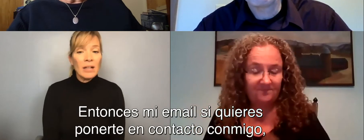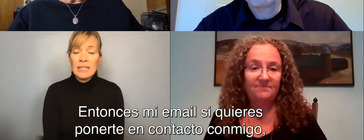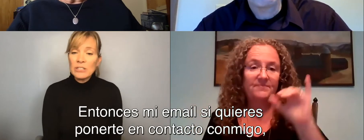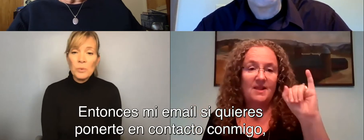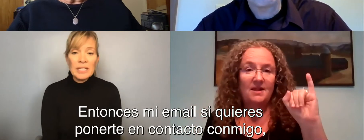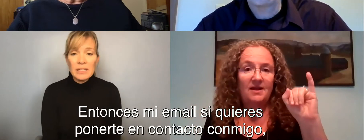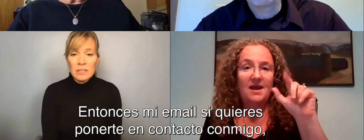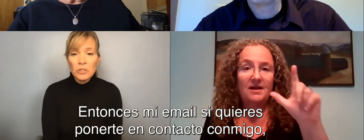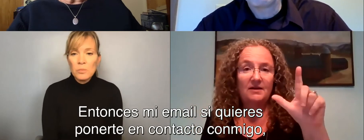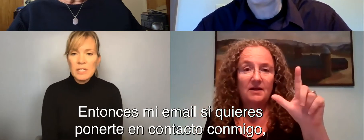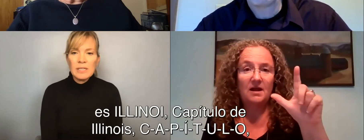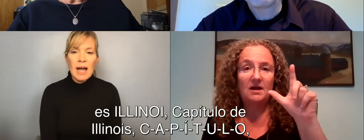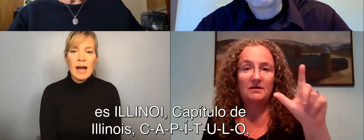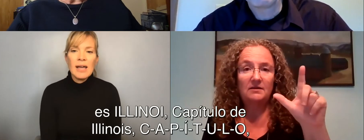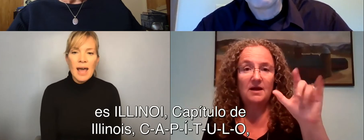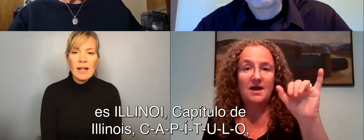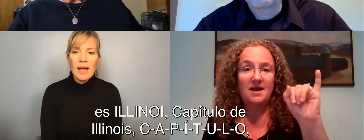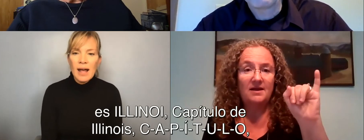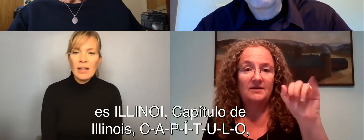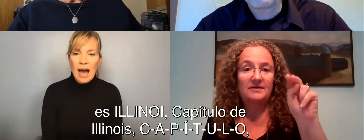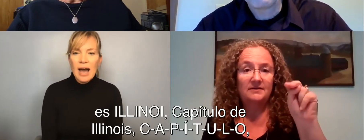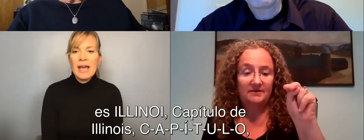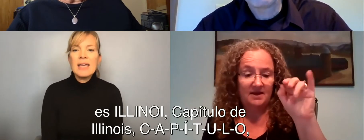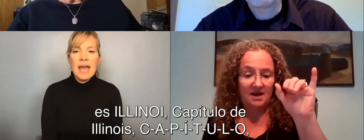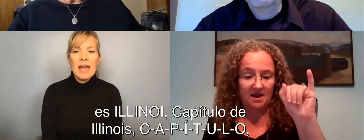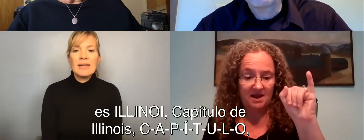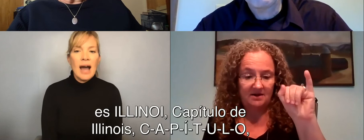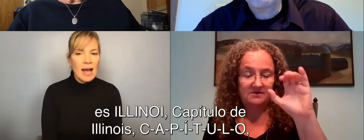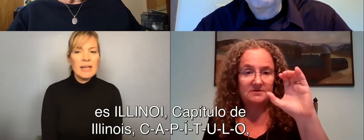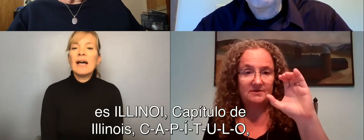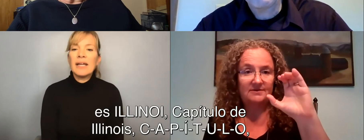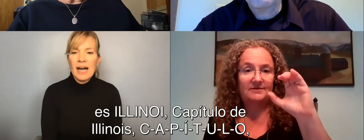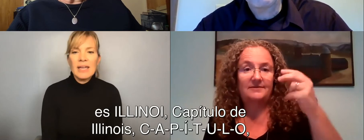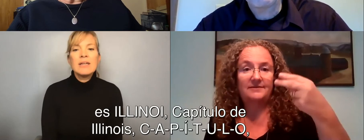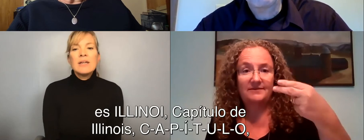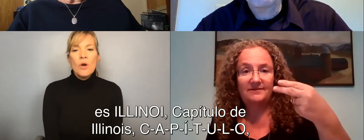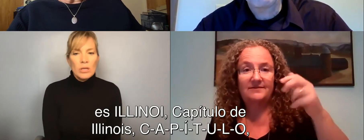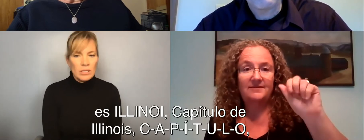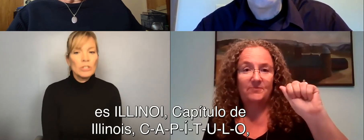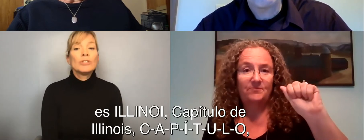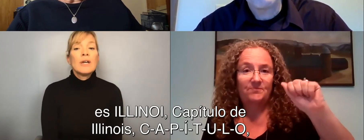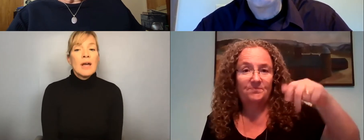email in case you want to get in touch with me is I-L-L-I-N-I-L-I-N-I